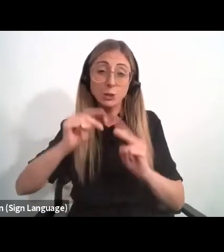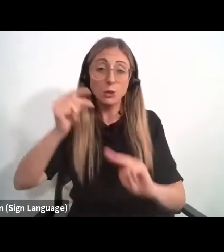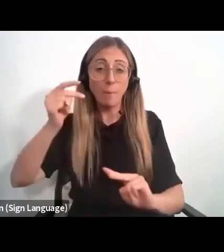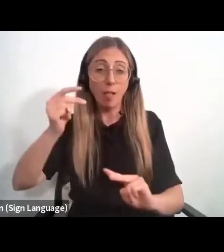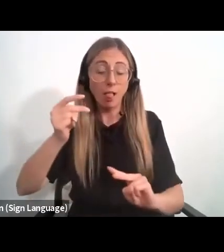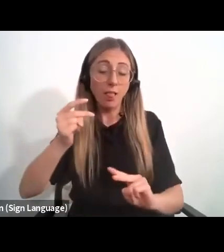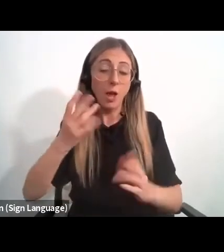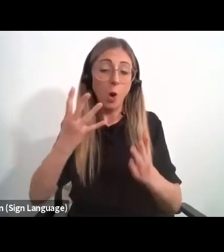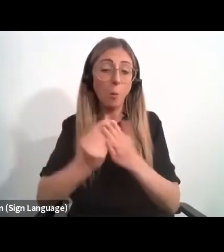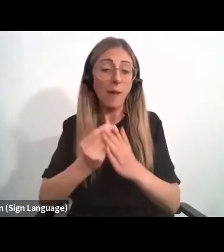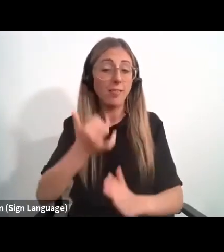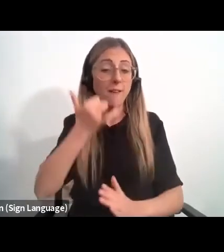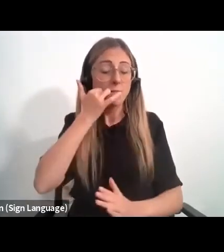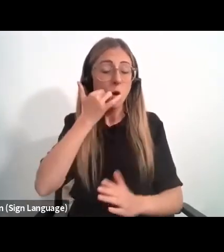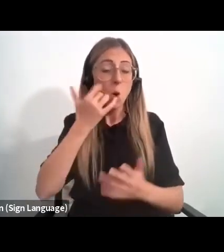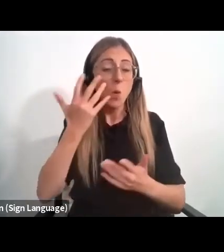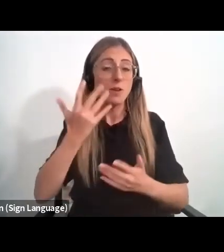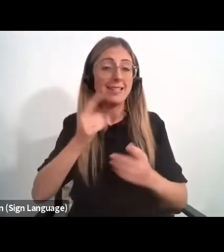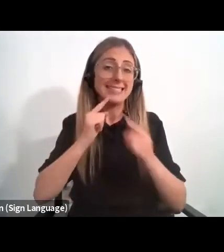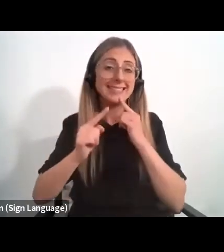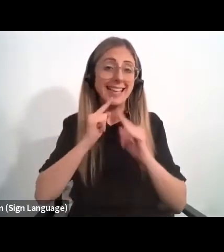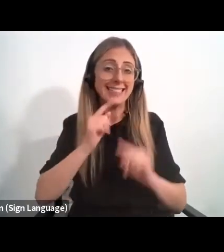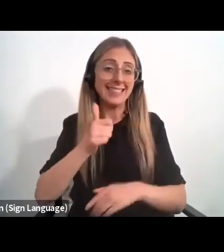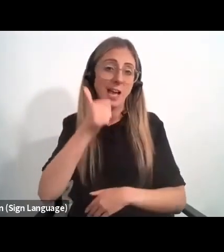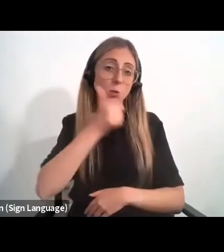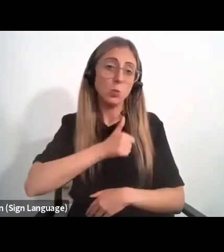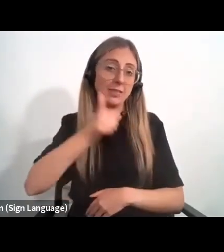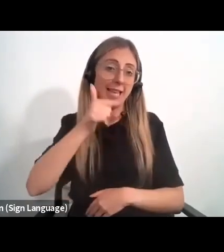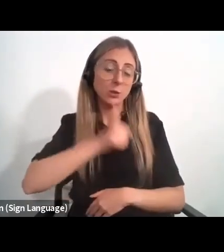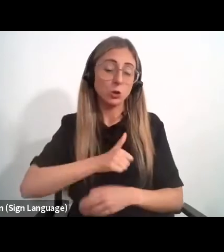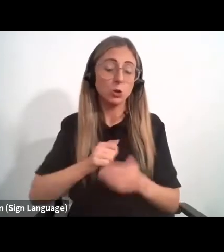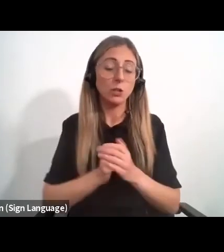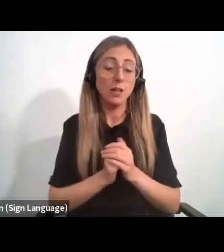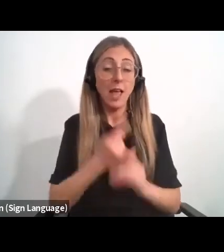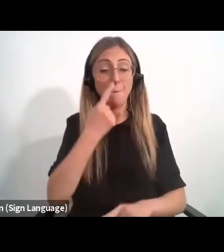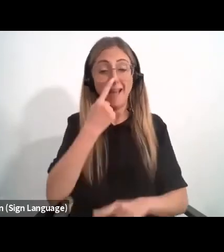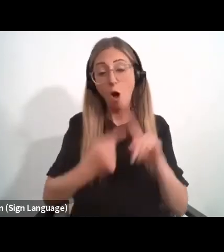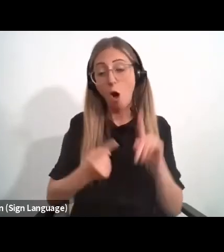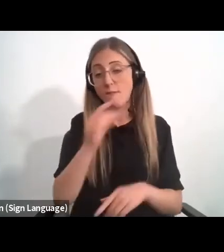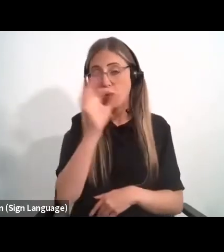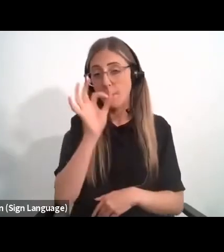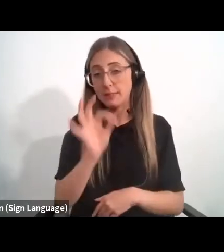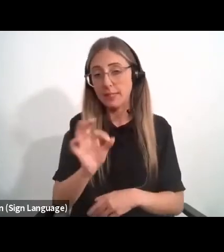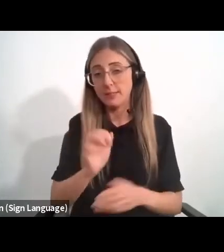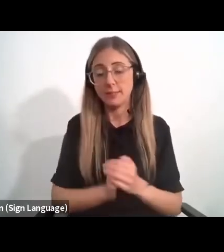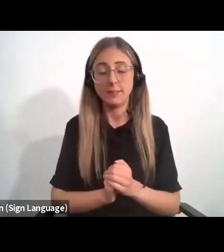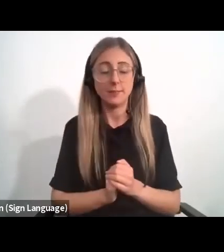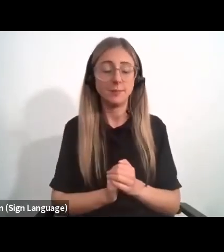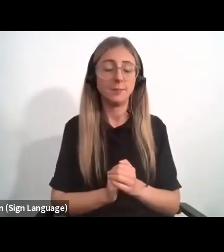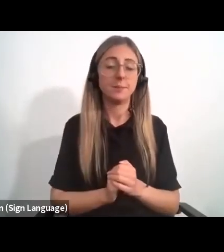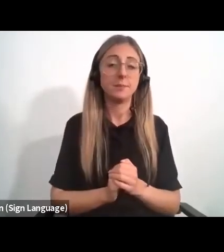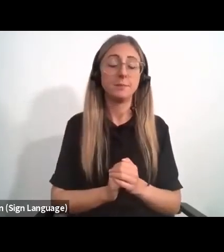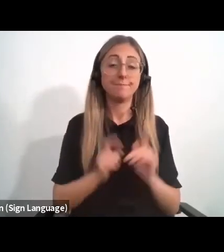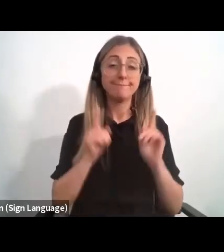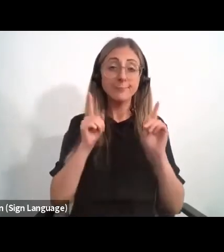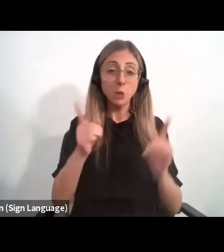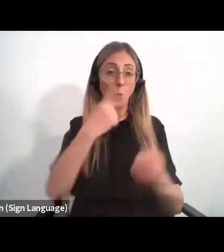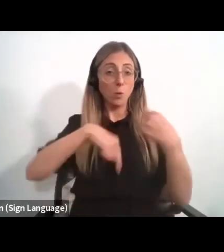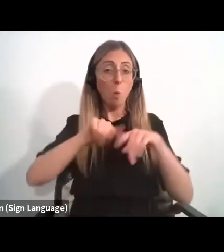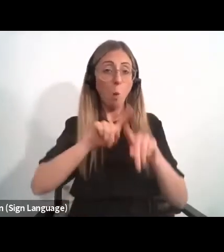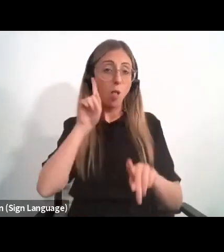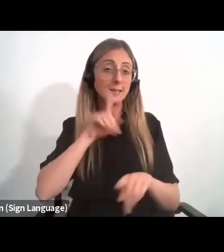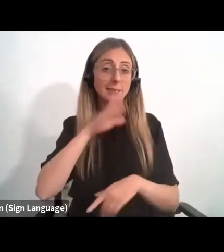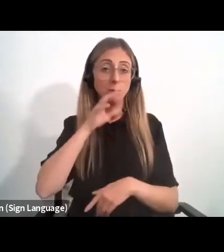data usage increases annual per capita GDP growth by half a percentage point. Ladies and gentlemen,